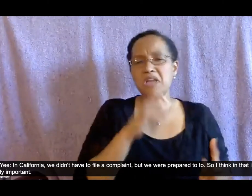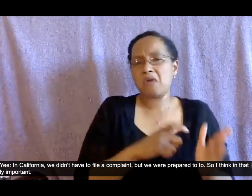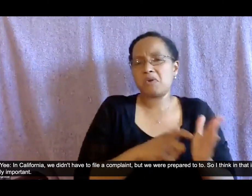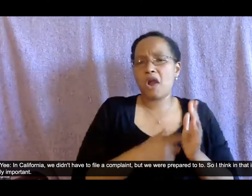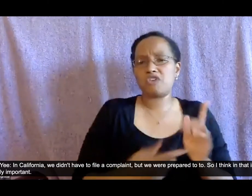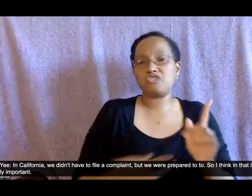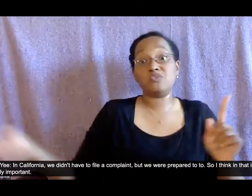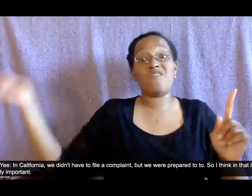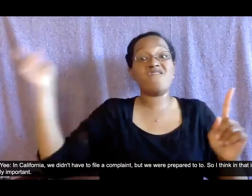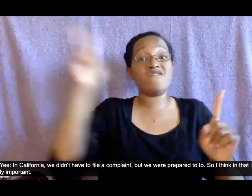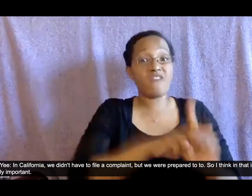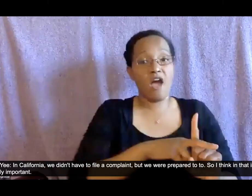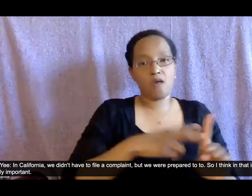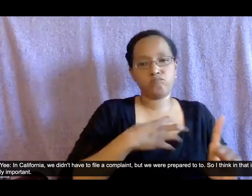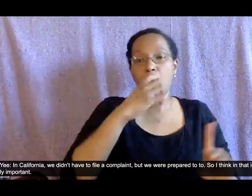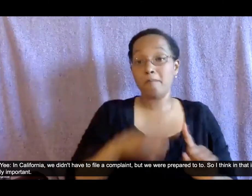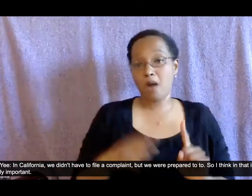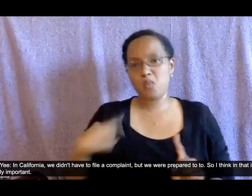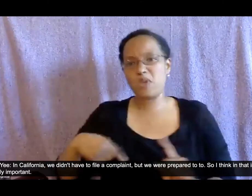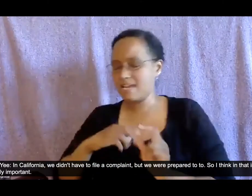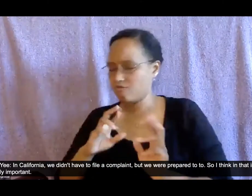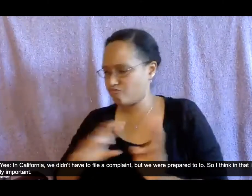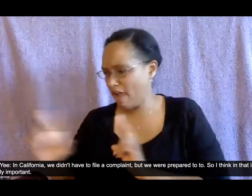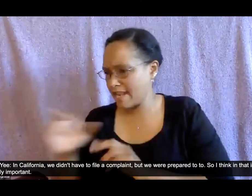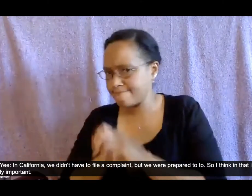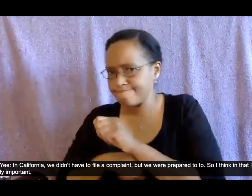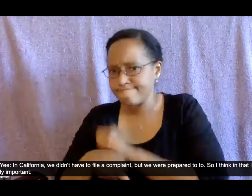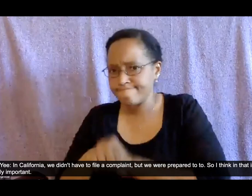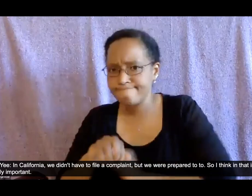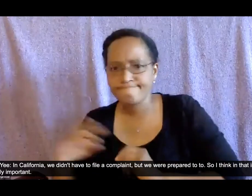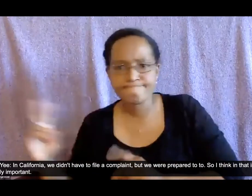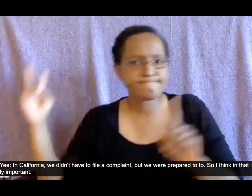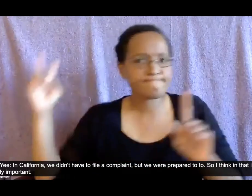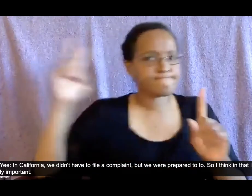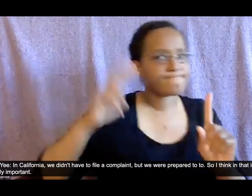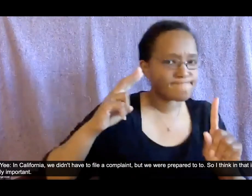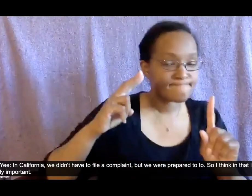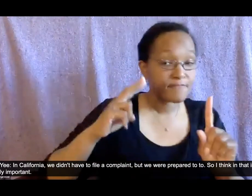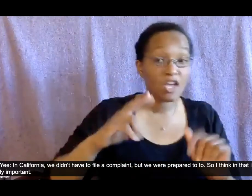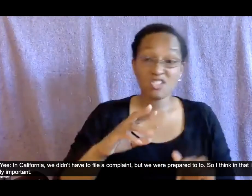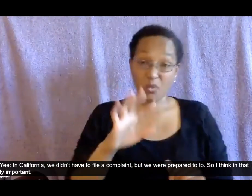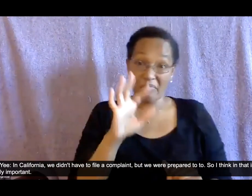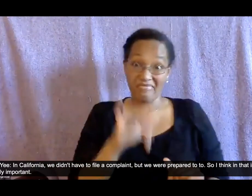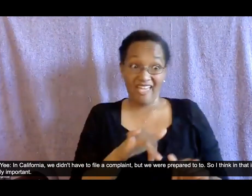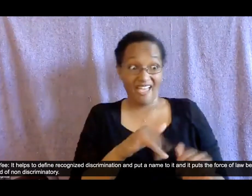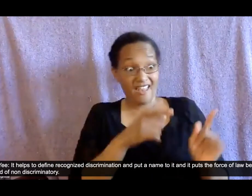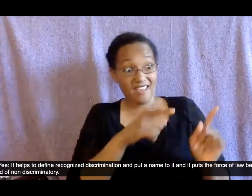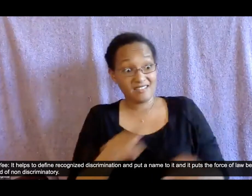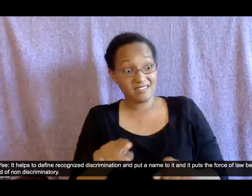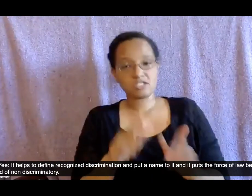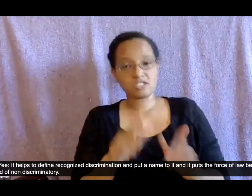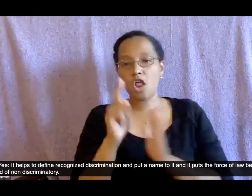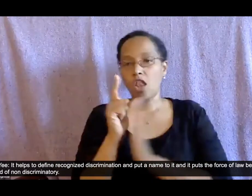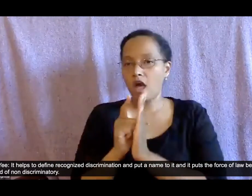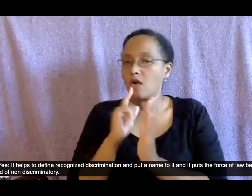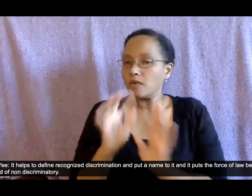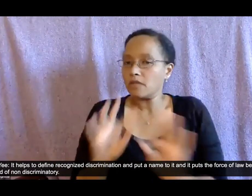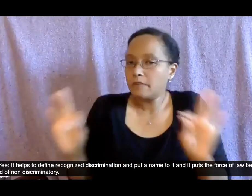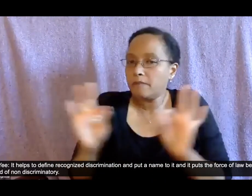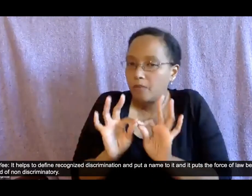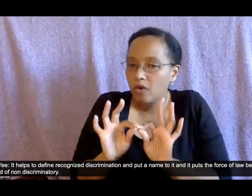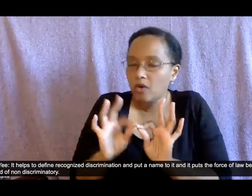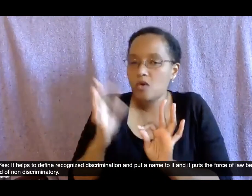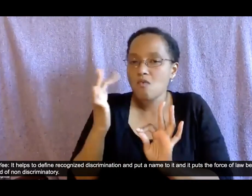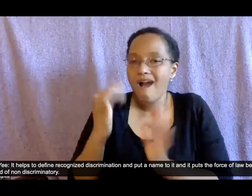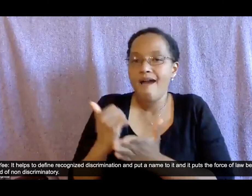so i think in that instance the law is really important um it helps to define